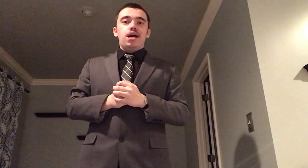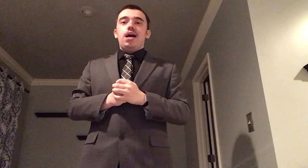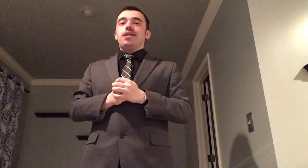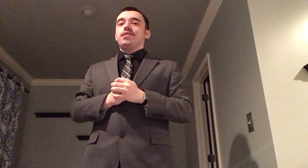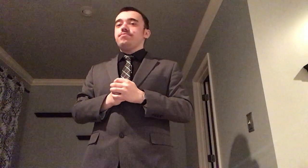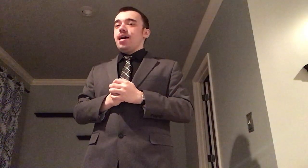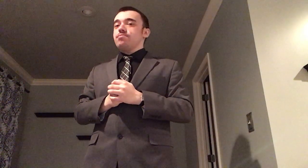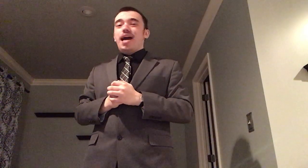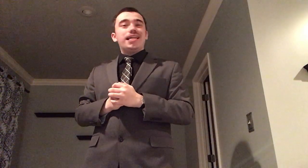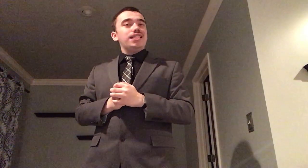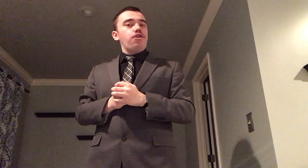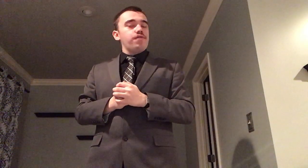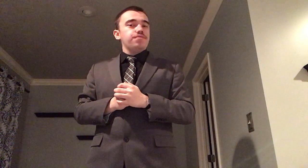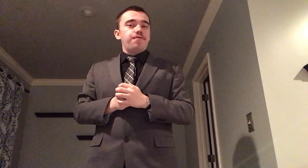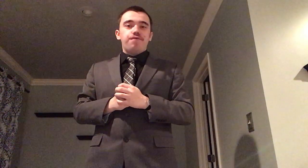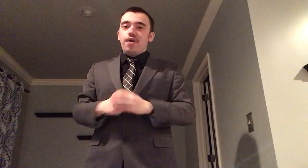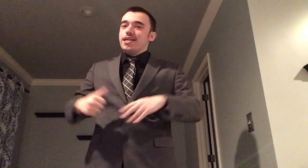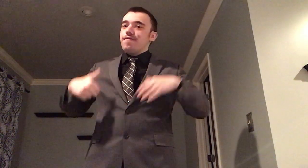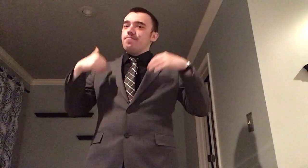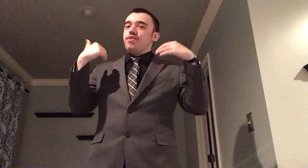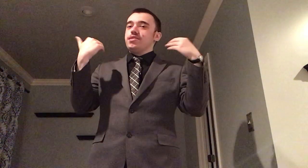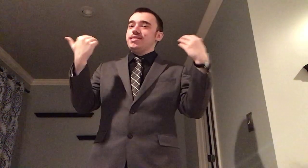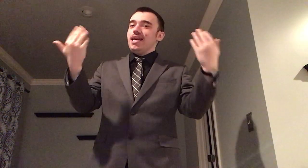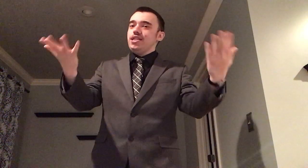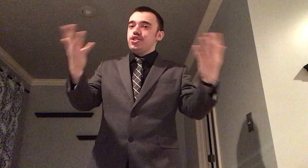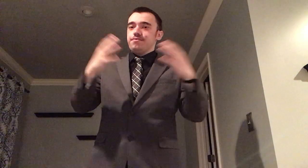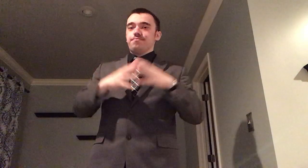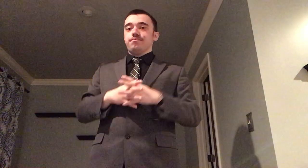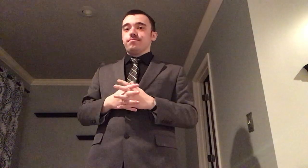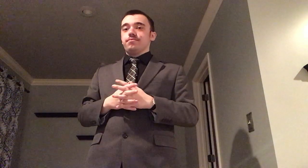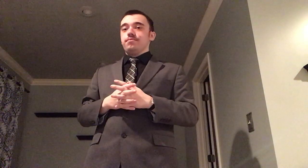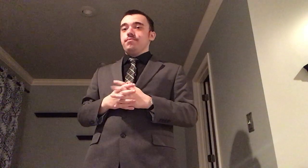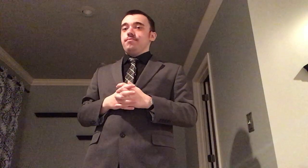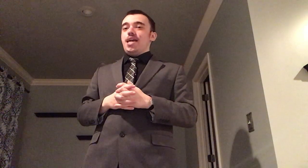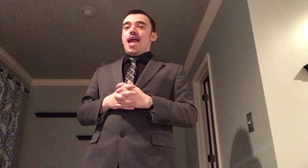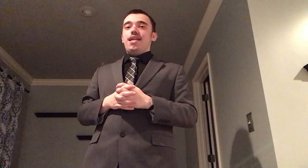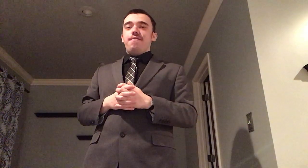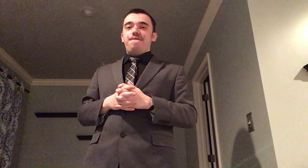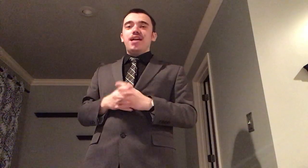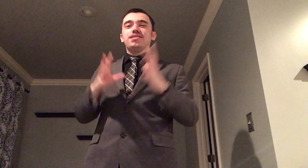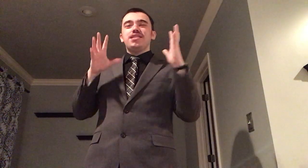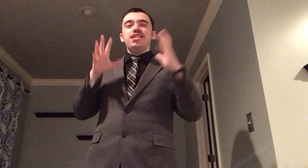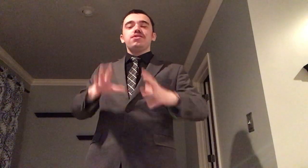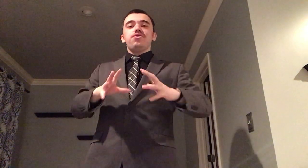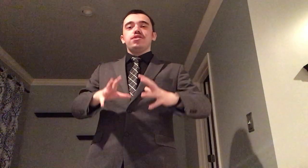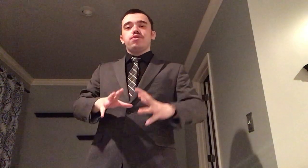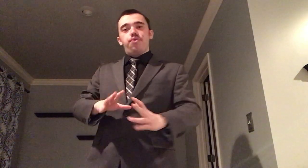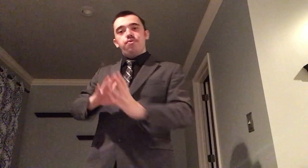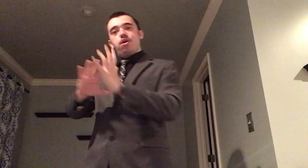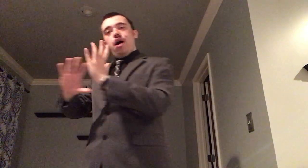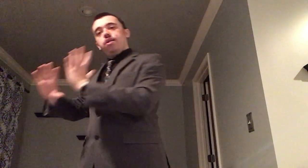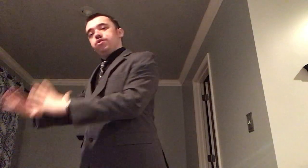sometimes i get nervous before i give a presentation and it affects these students through college